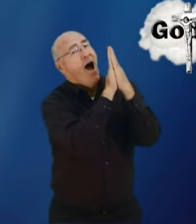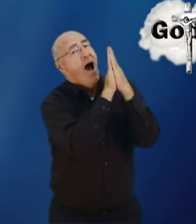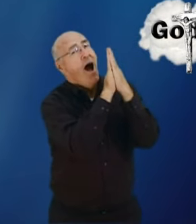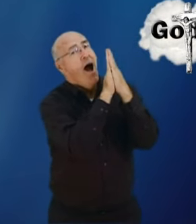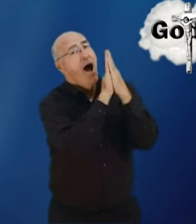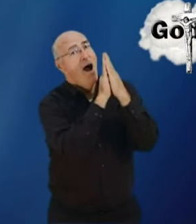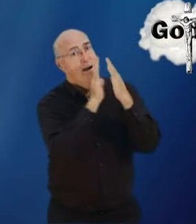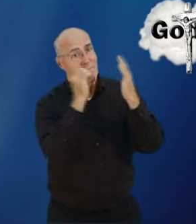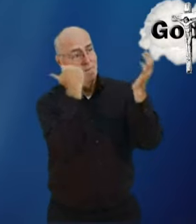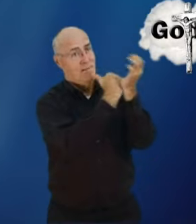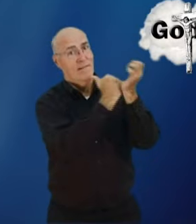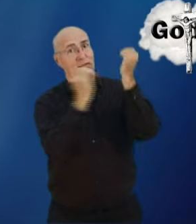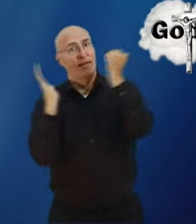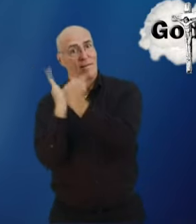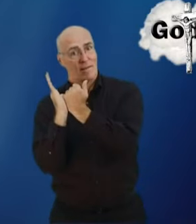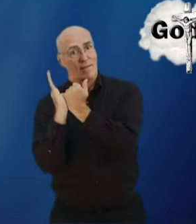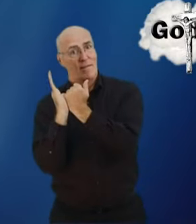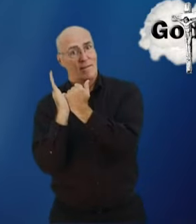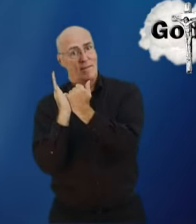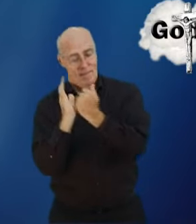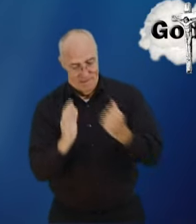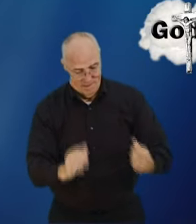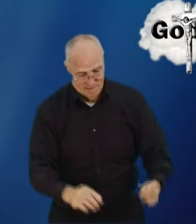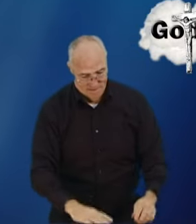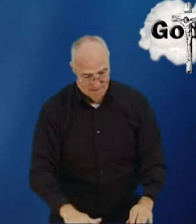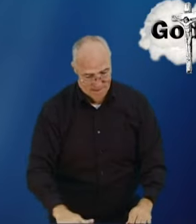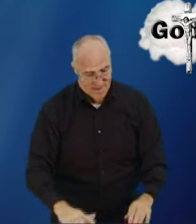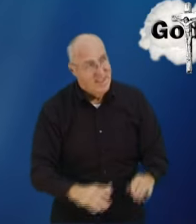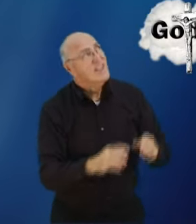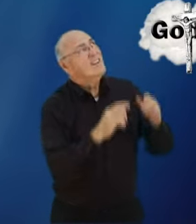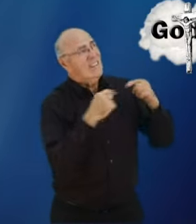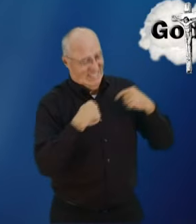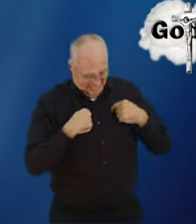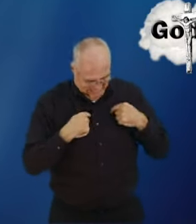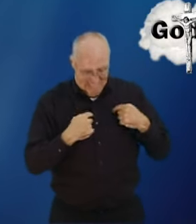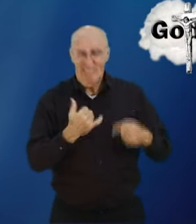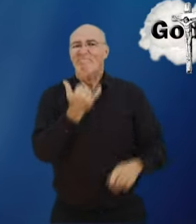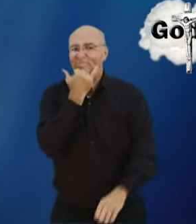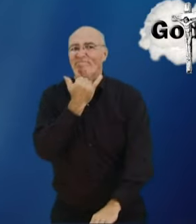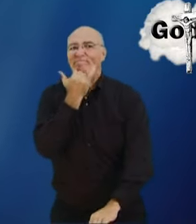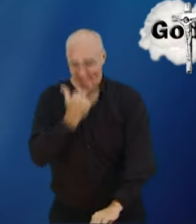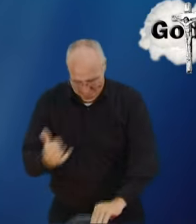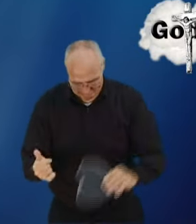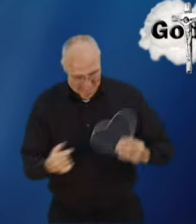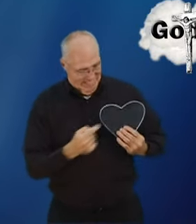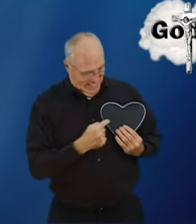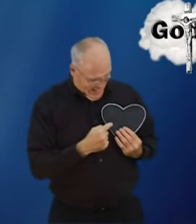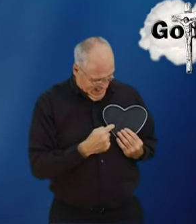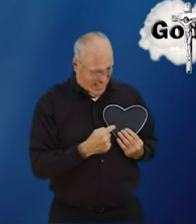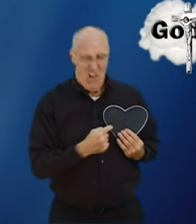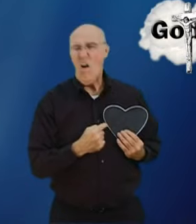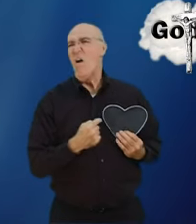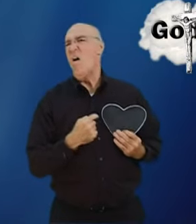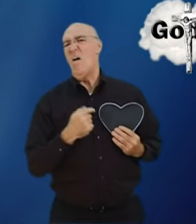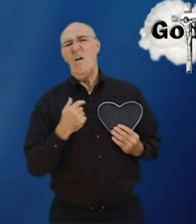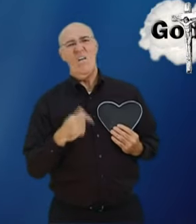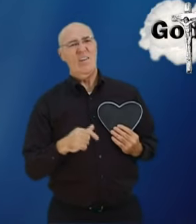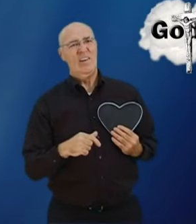need to ask God to forgive you you do need to pray and ask Jesus to forgive you